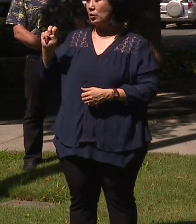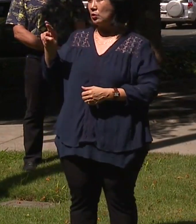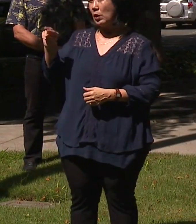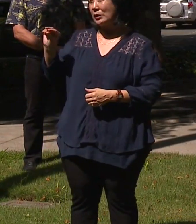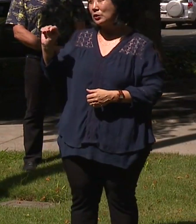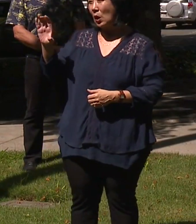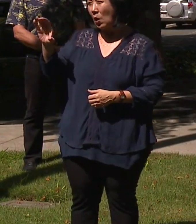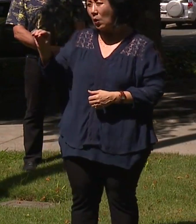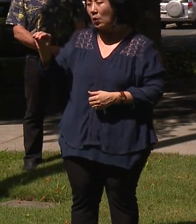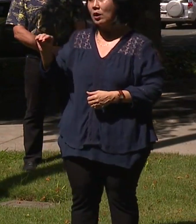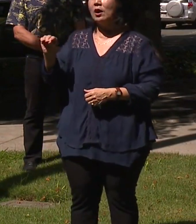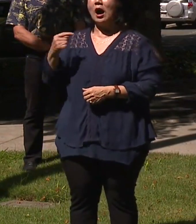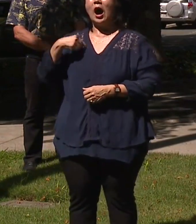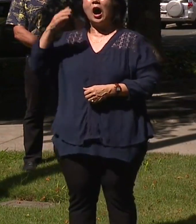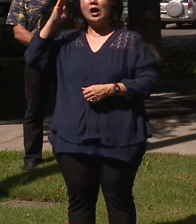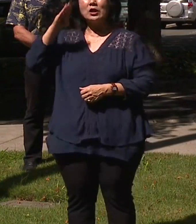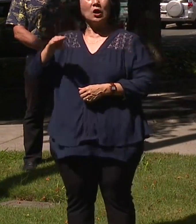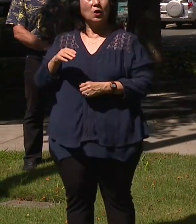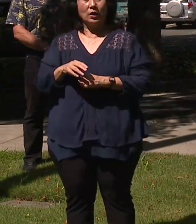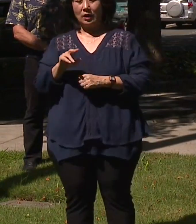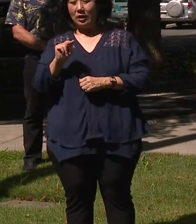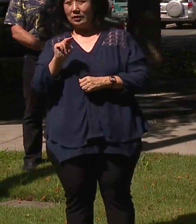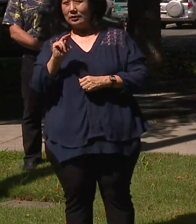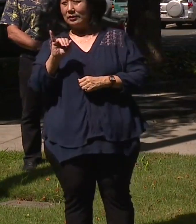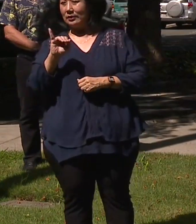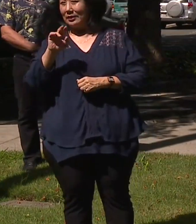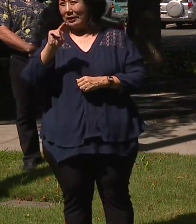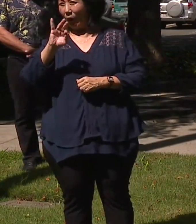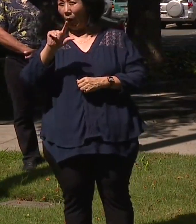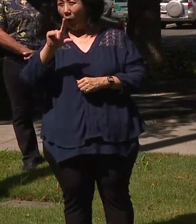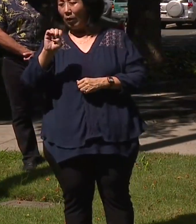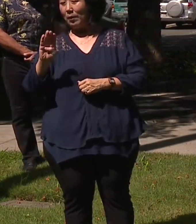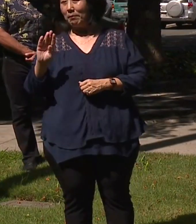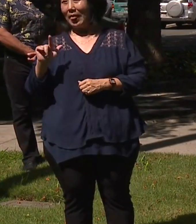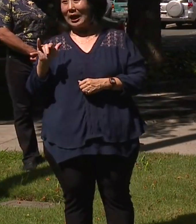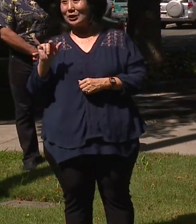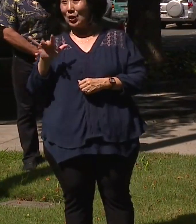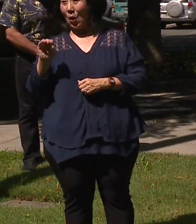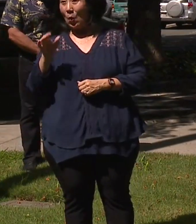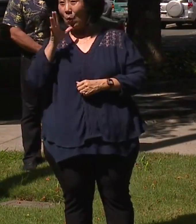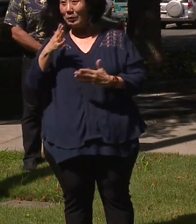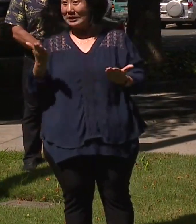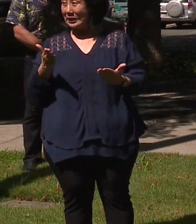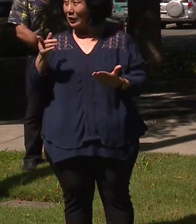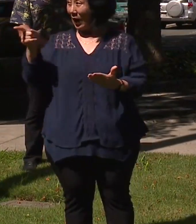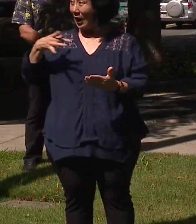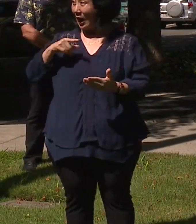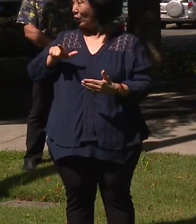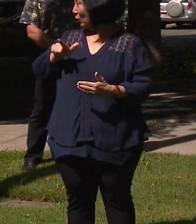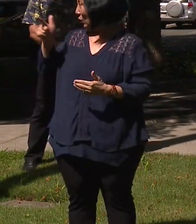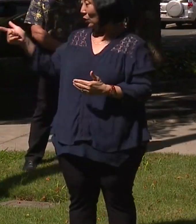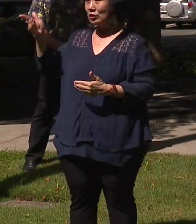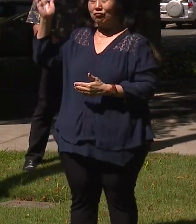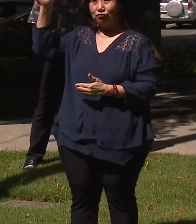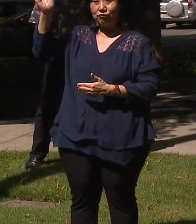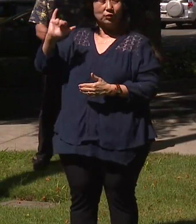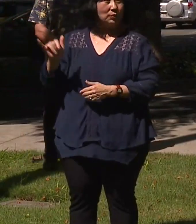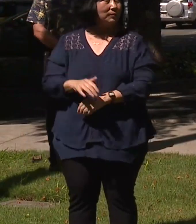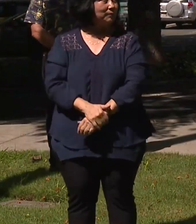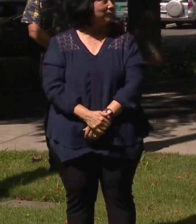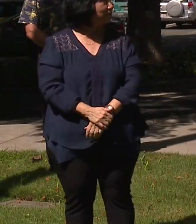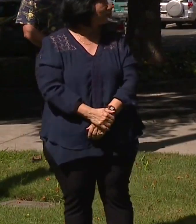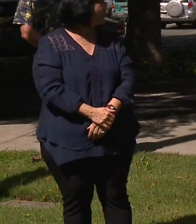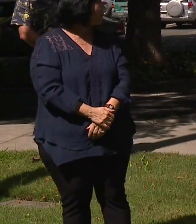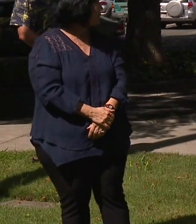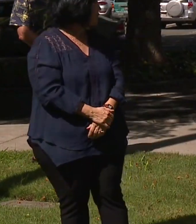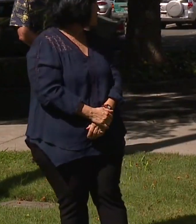And I know Nicole Velasco is here, and I'd love for her to say a few words as well. Thank you. All right, Nicole.